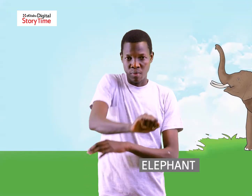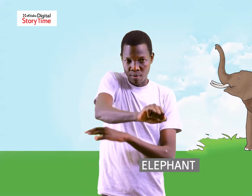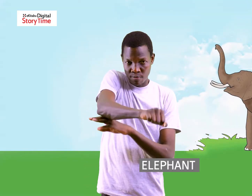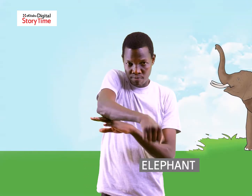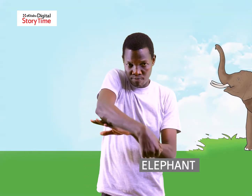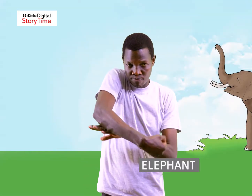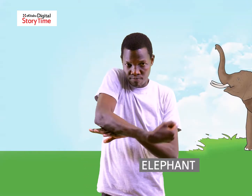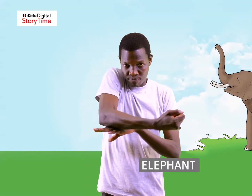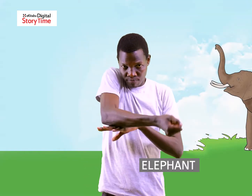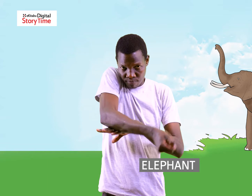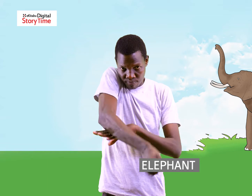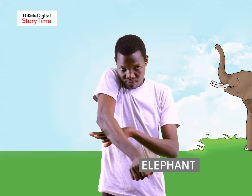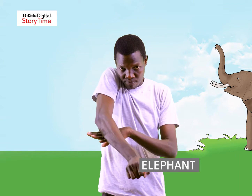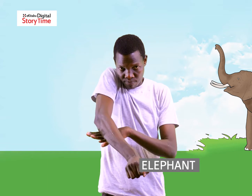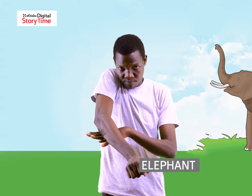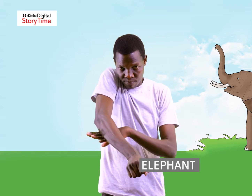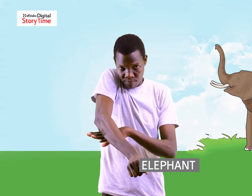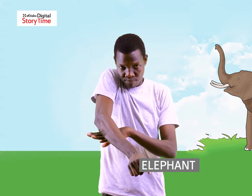elephant